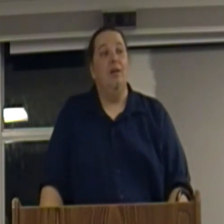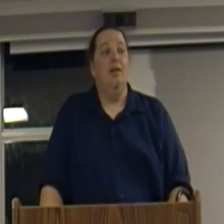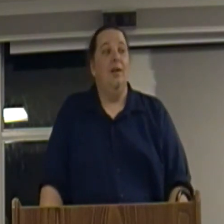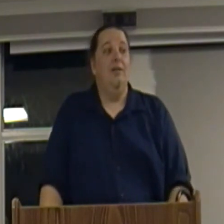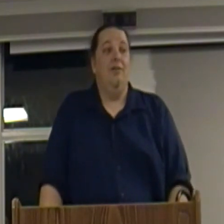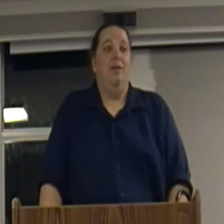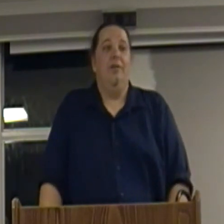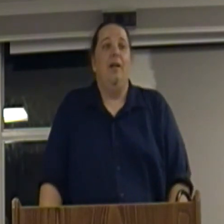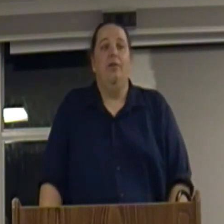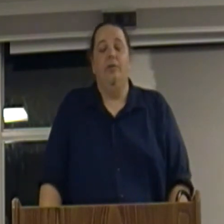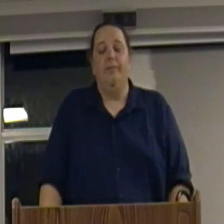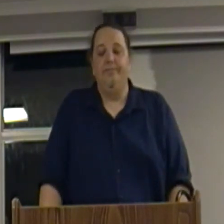in Catholicism.